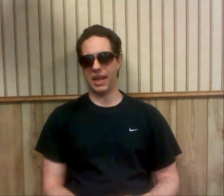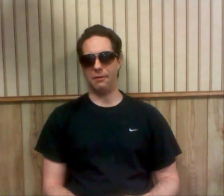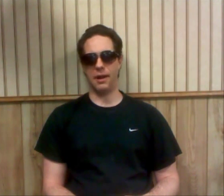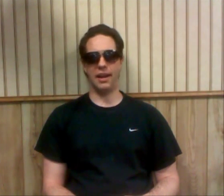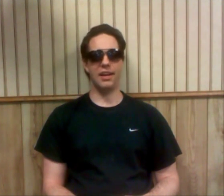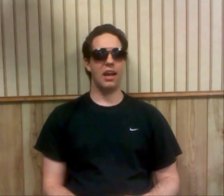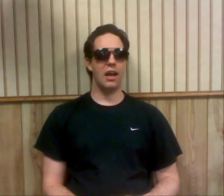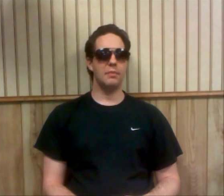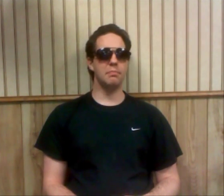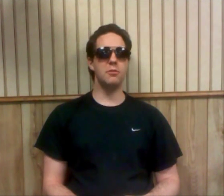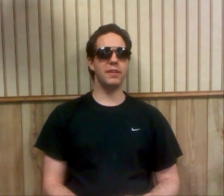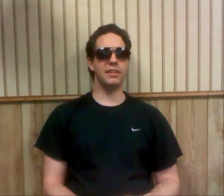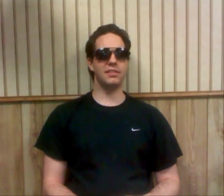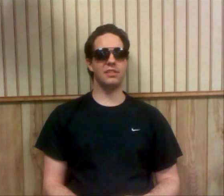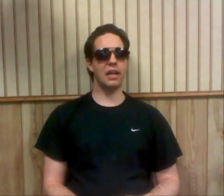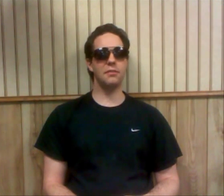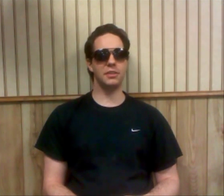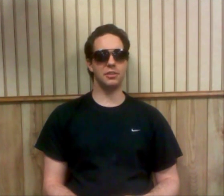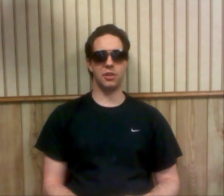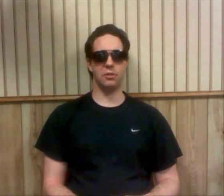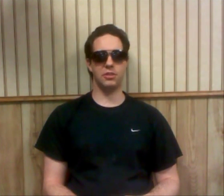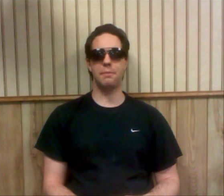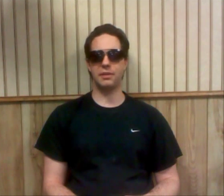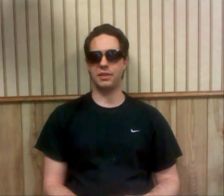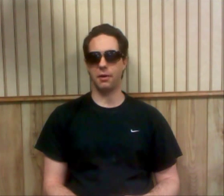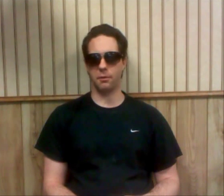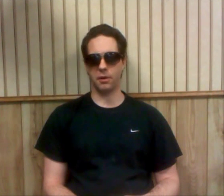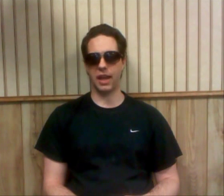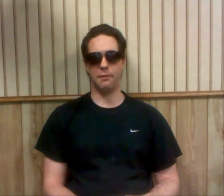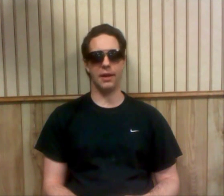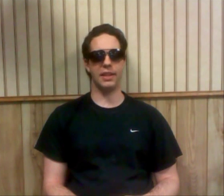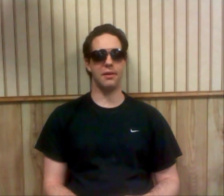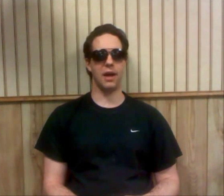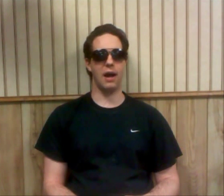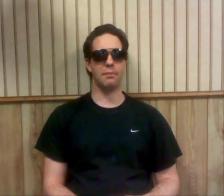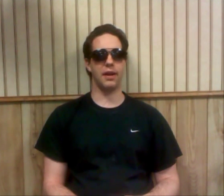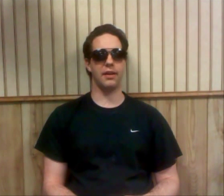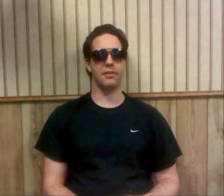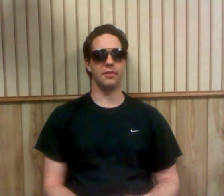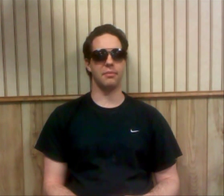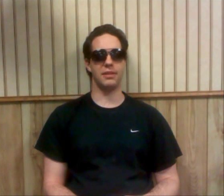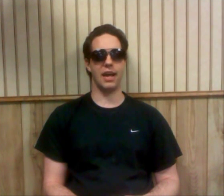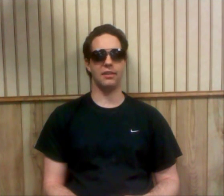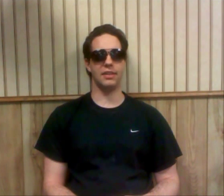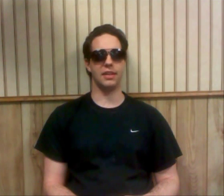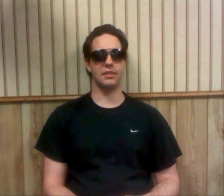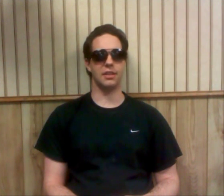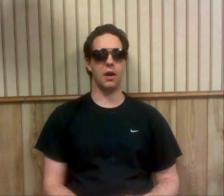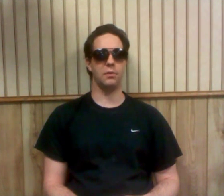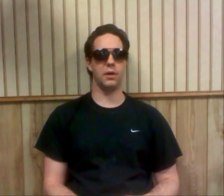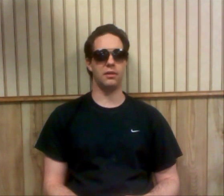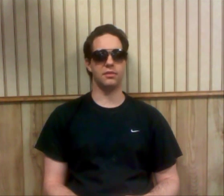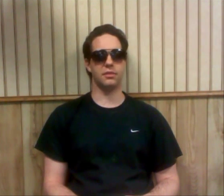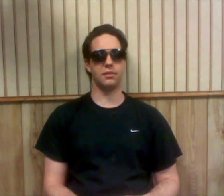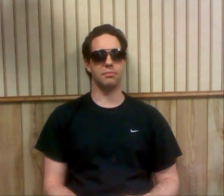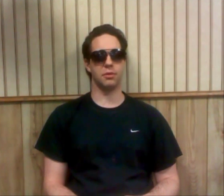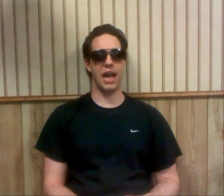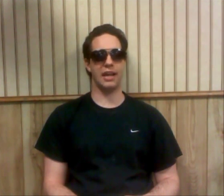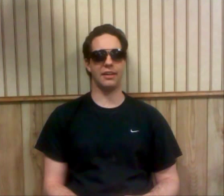that way. Movies and television shows typically don't work that way. They don't operate under the mentality that it's like, oh, well, the protagonist,